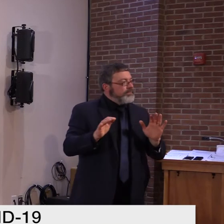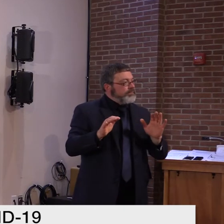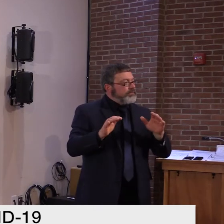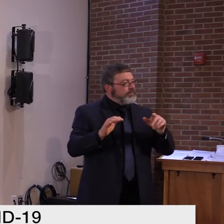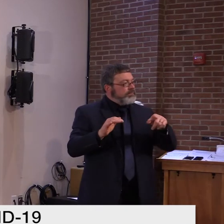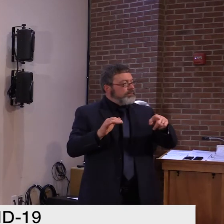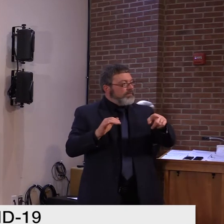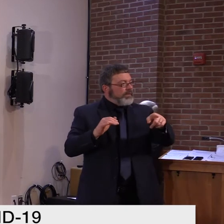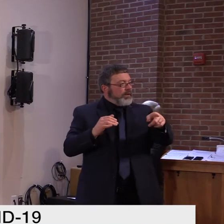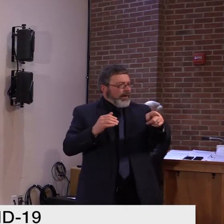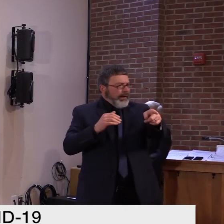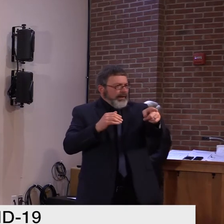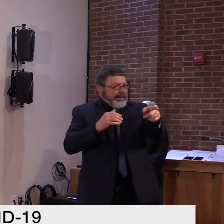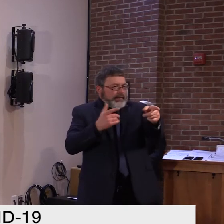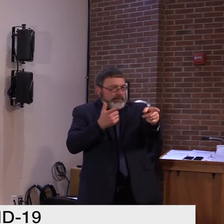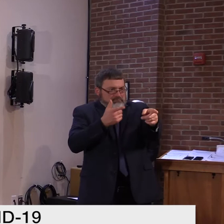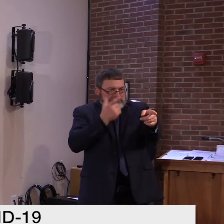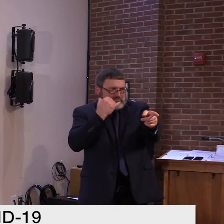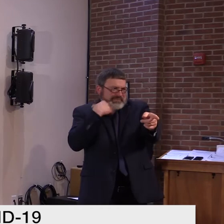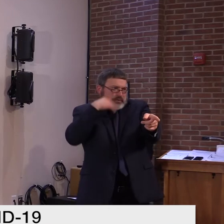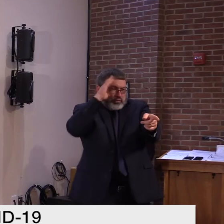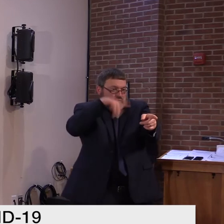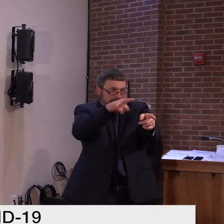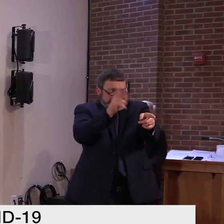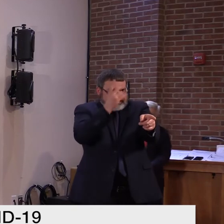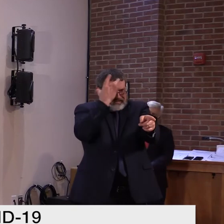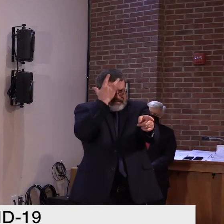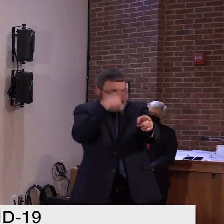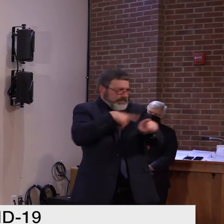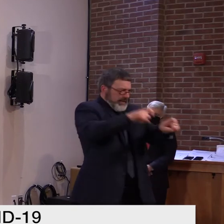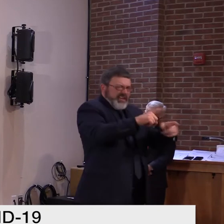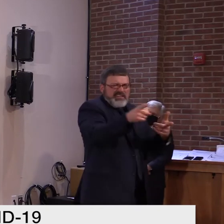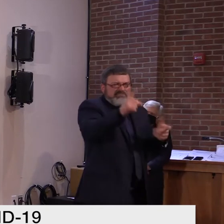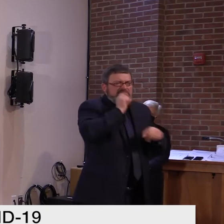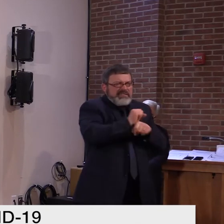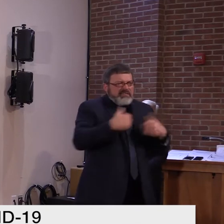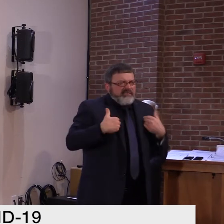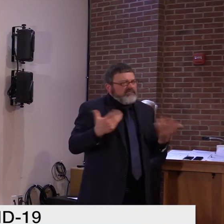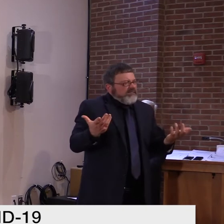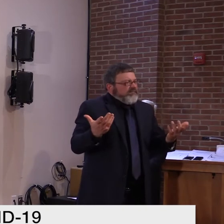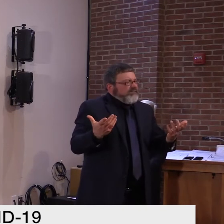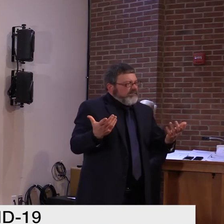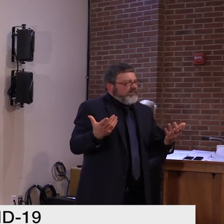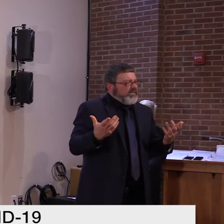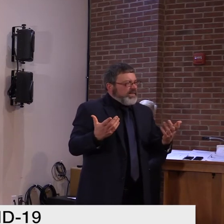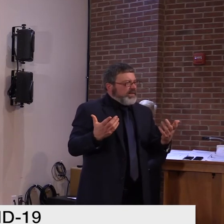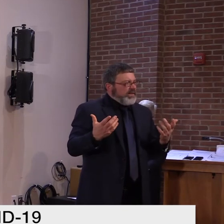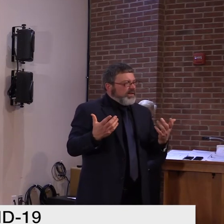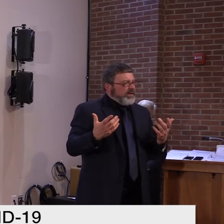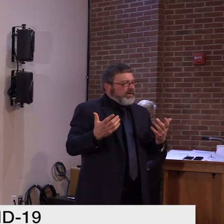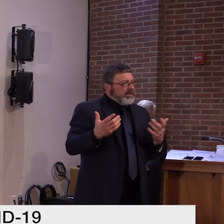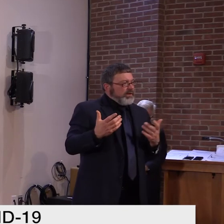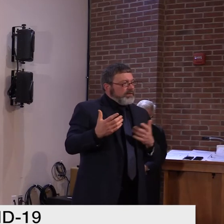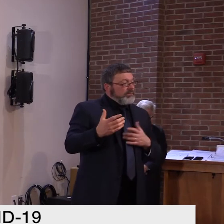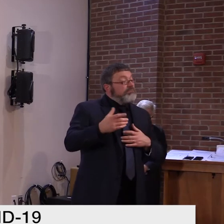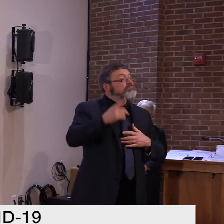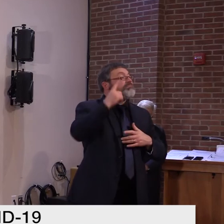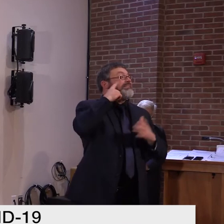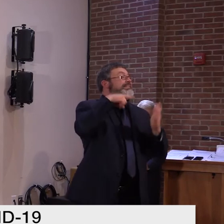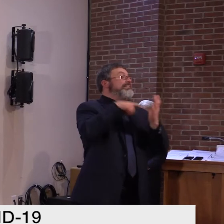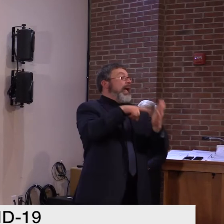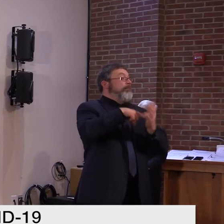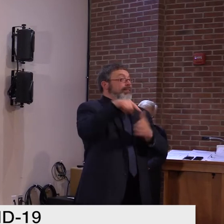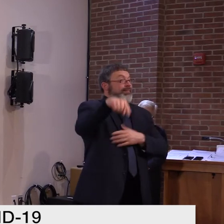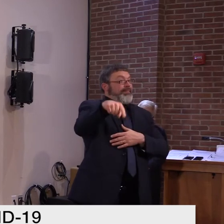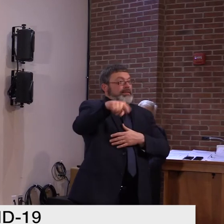with the Central Vermont Medical Center Emergency Department where, you know, we have one of the highest levels of activity, people are